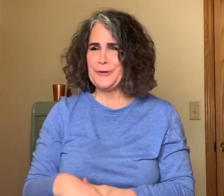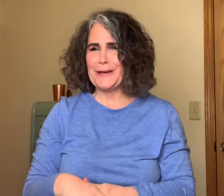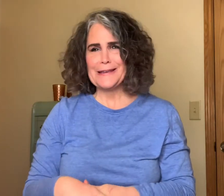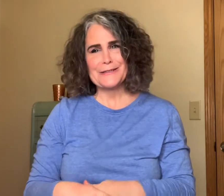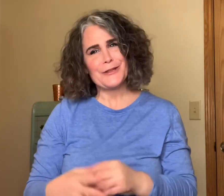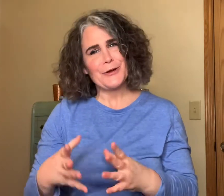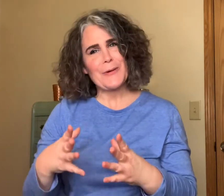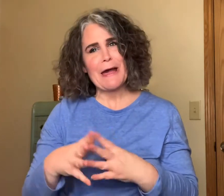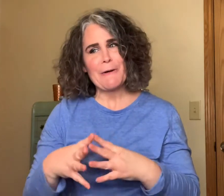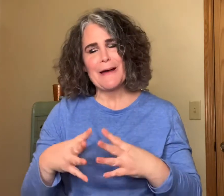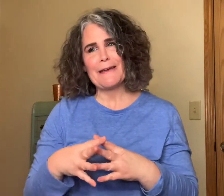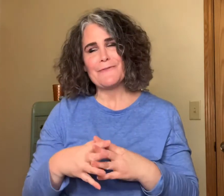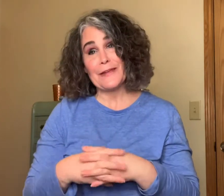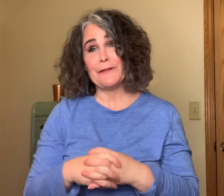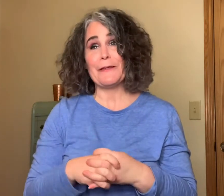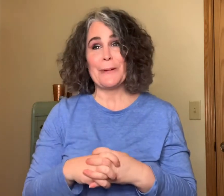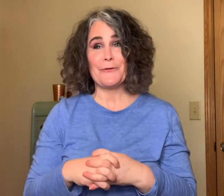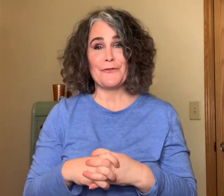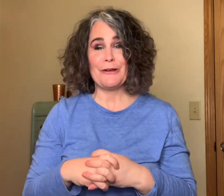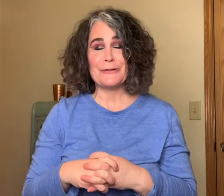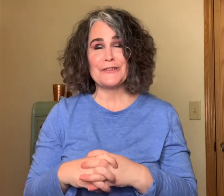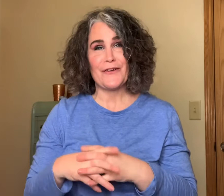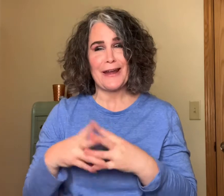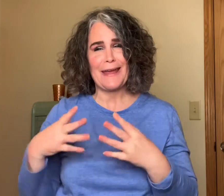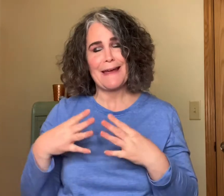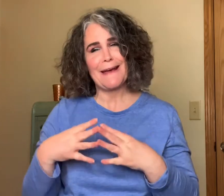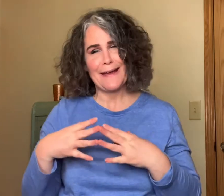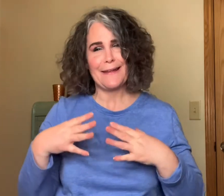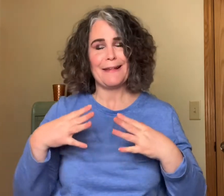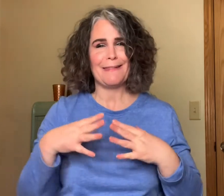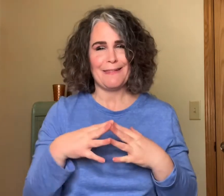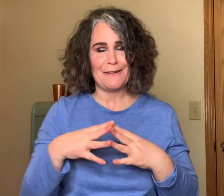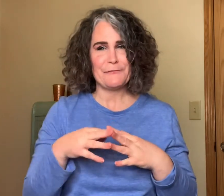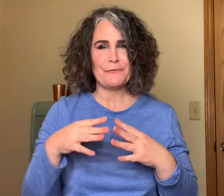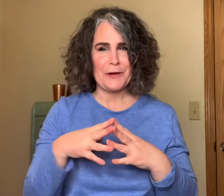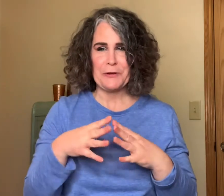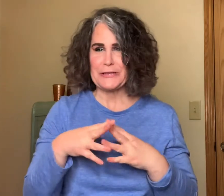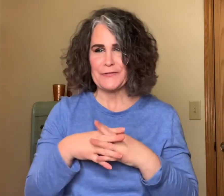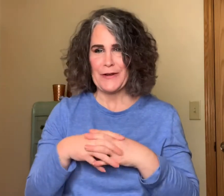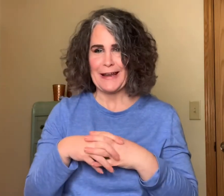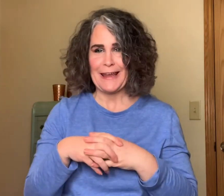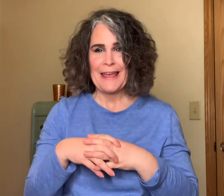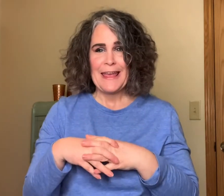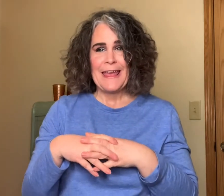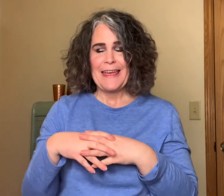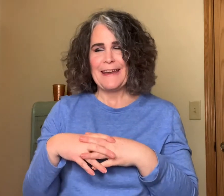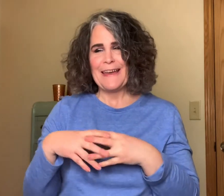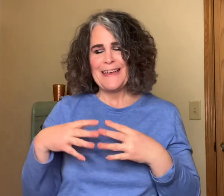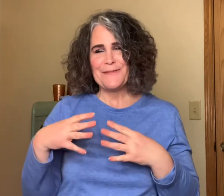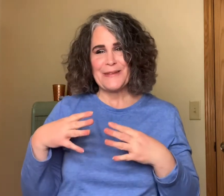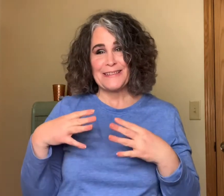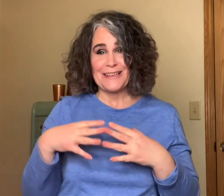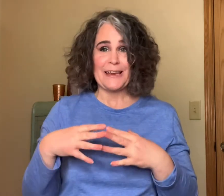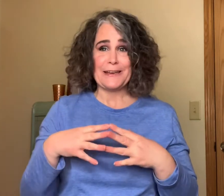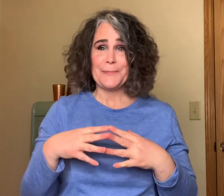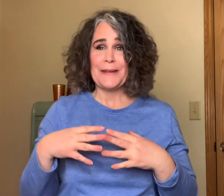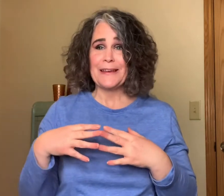guys know how I feel about Fragrance Friday. I love Fragrance Friday and I am excited because